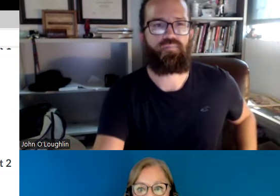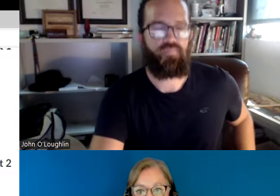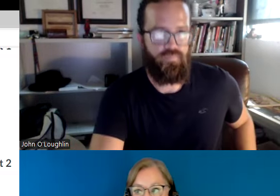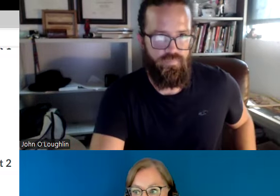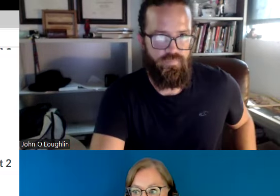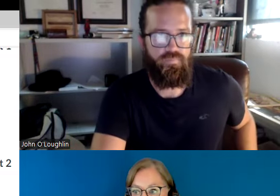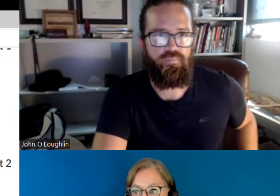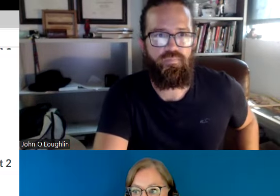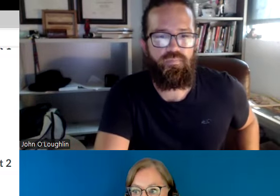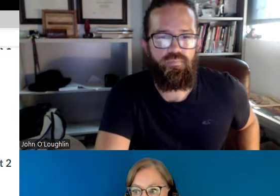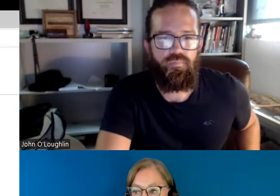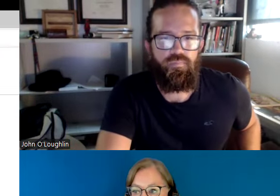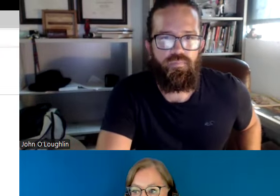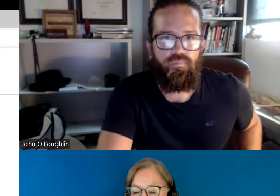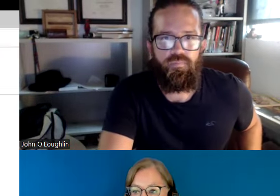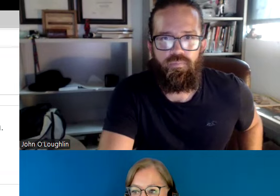What is the sign?